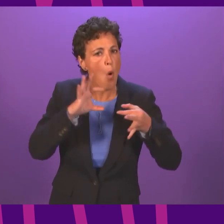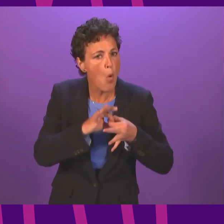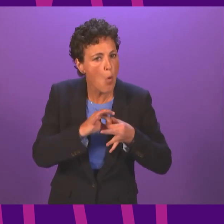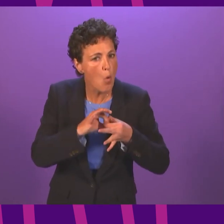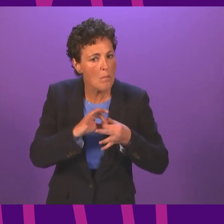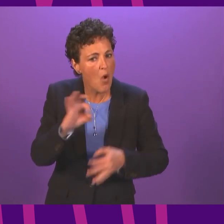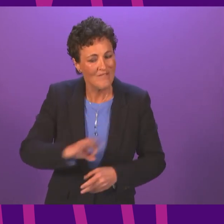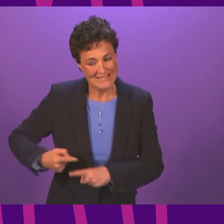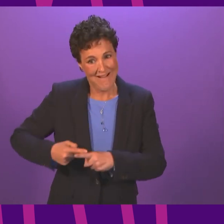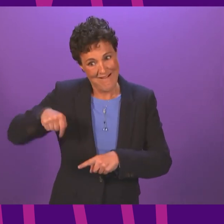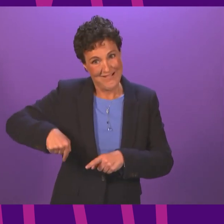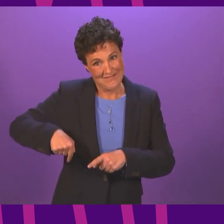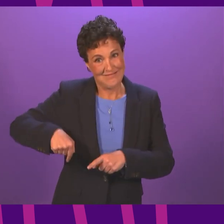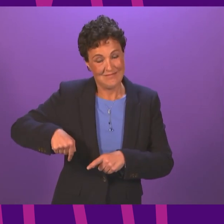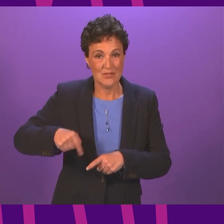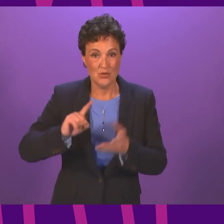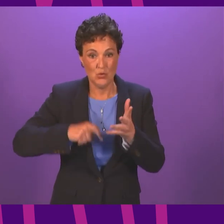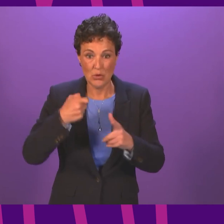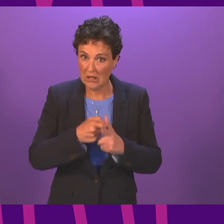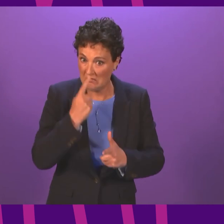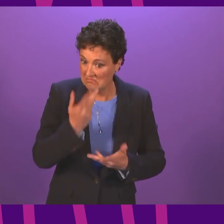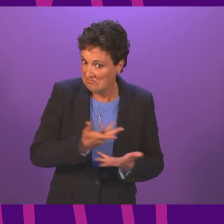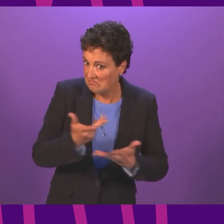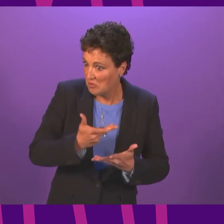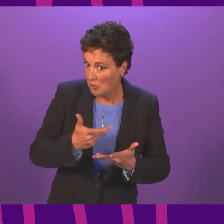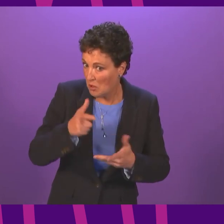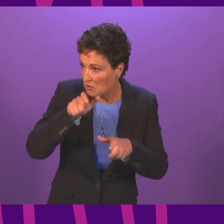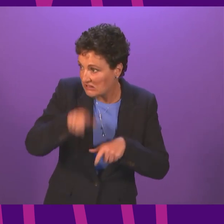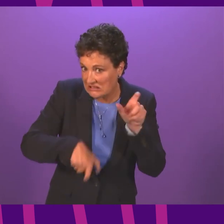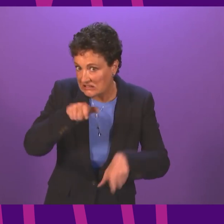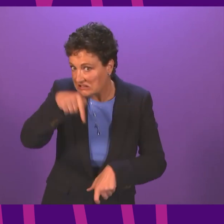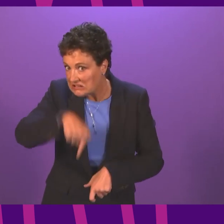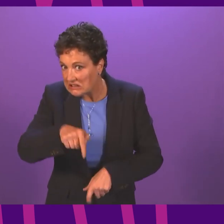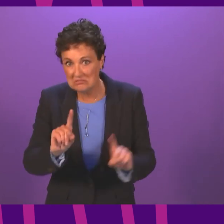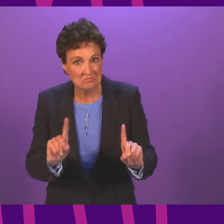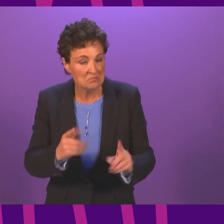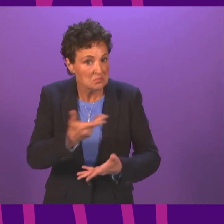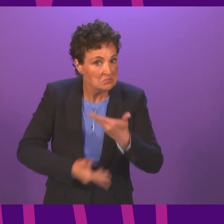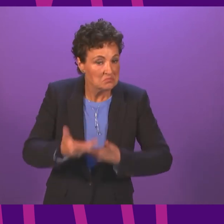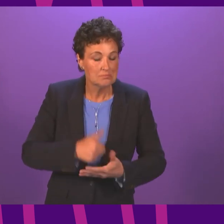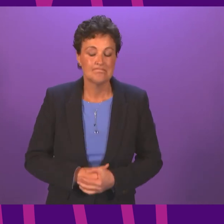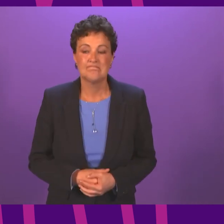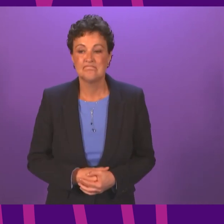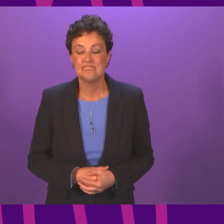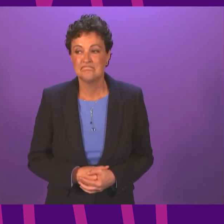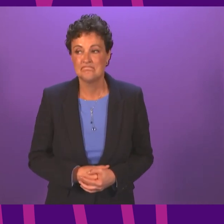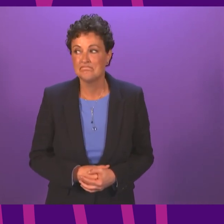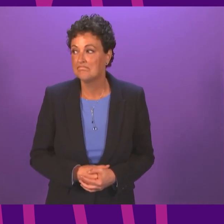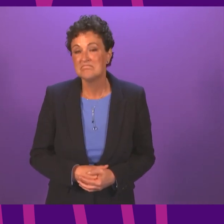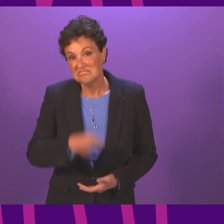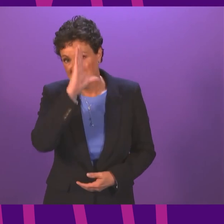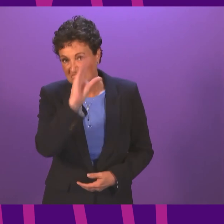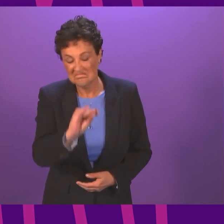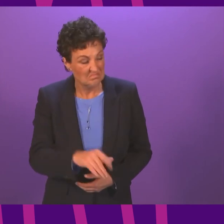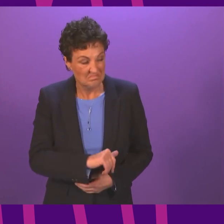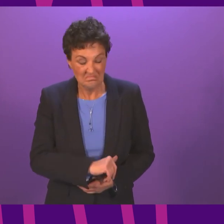settlement scheme cabinet secretary Angus Robertson thank you very much madam presiding officer it is unacceptable that with eight days to go